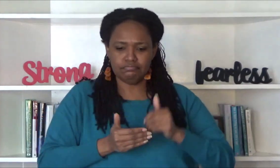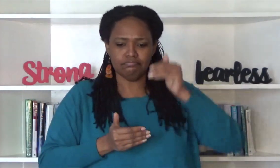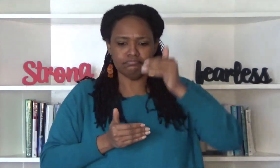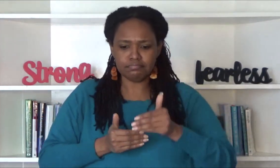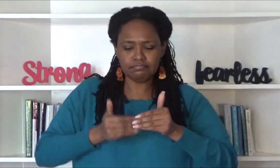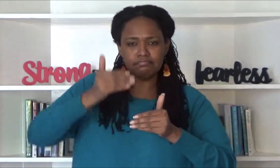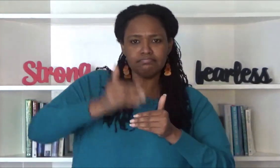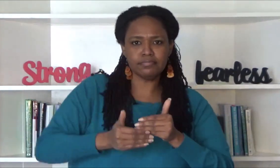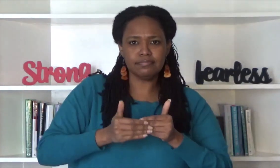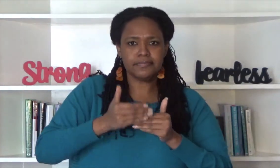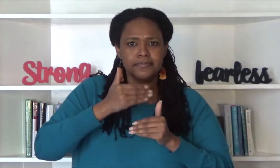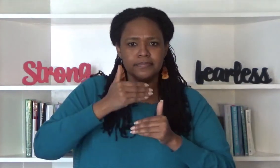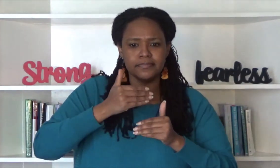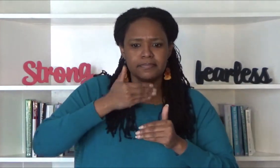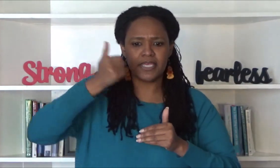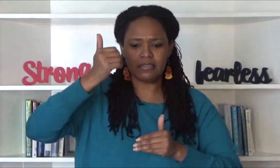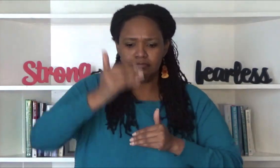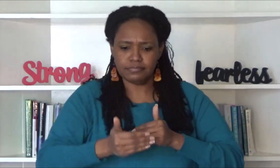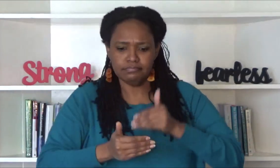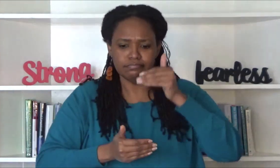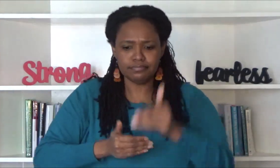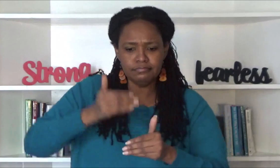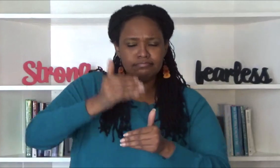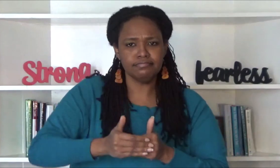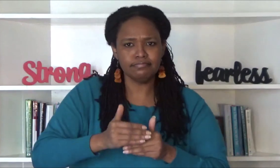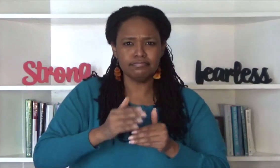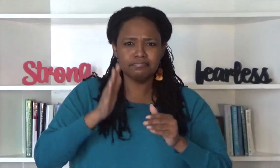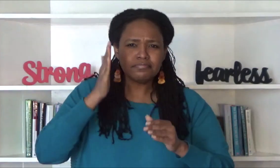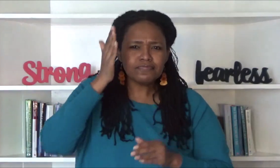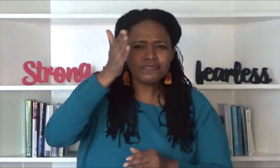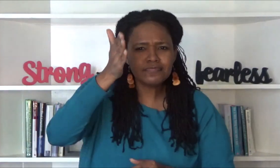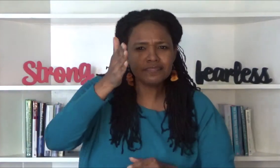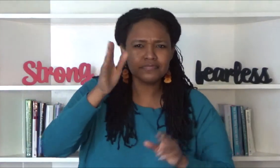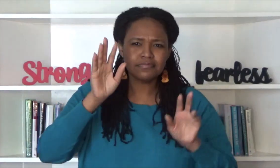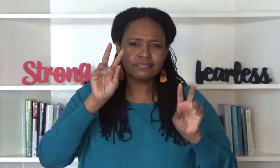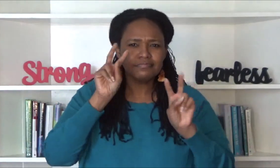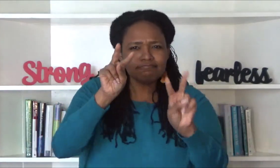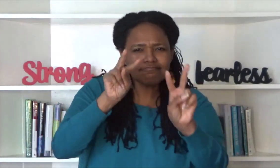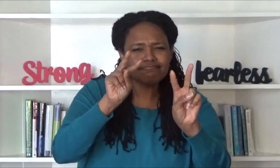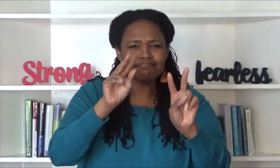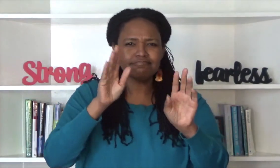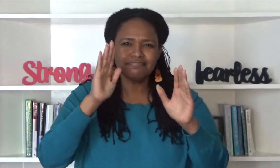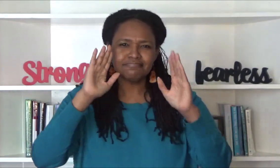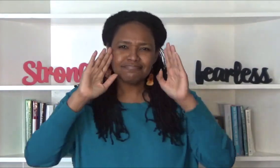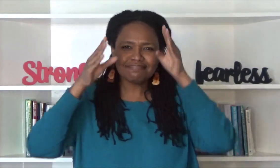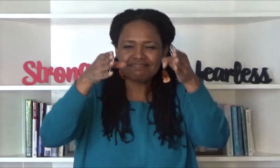forward that helps you to have that future forward focus